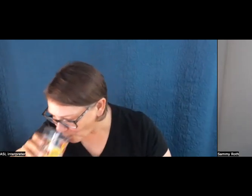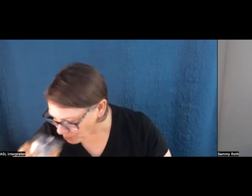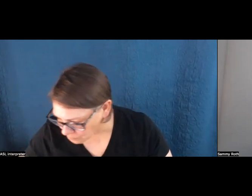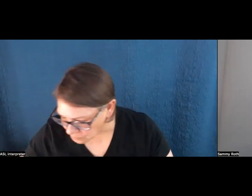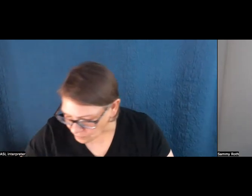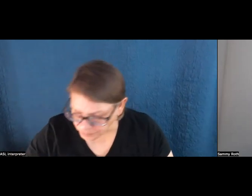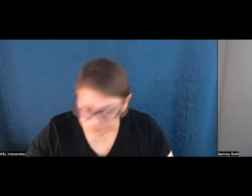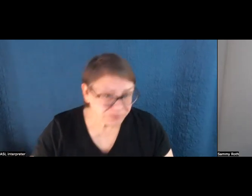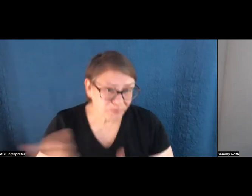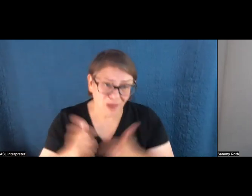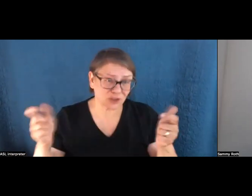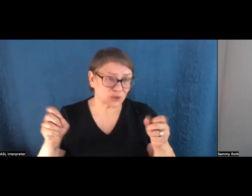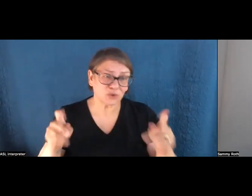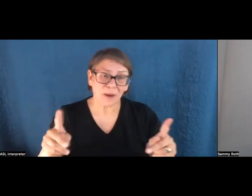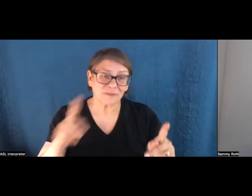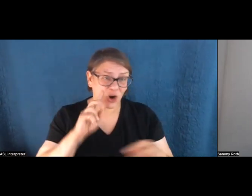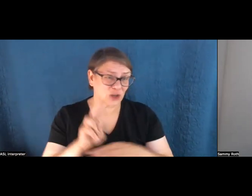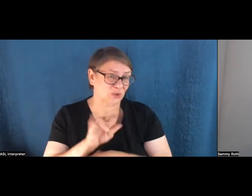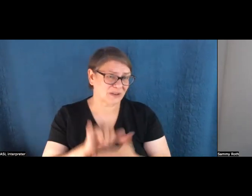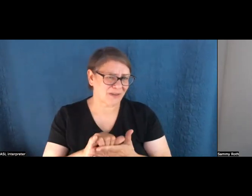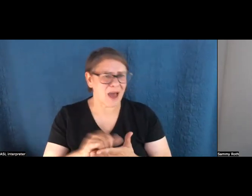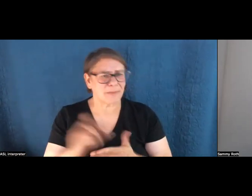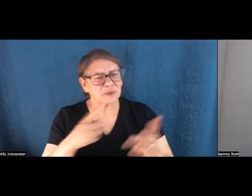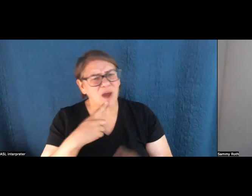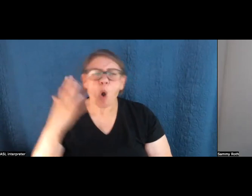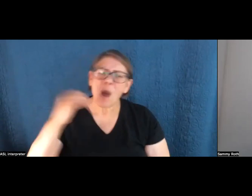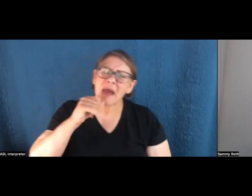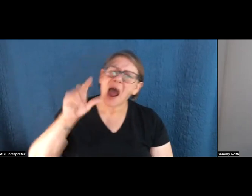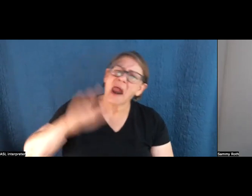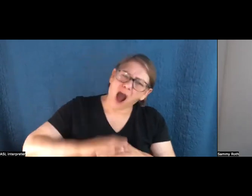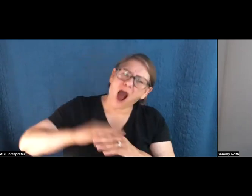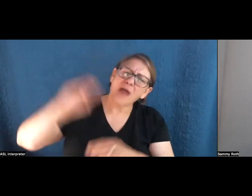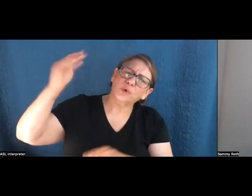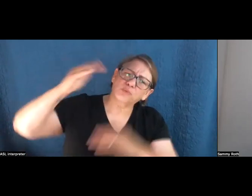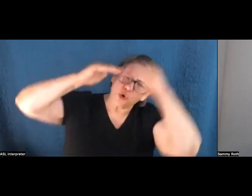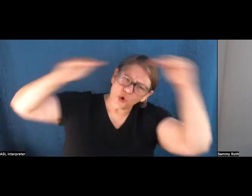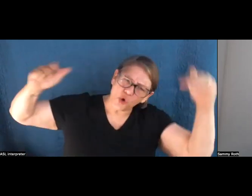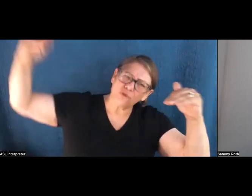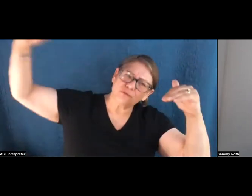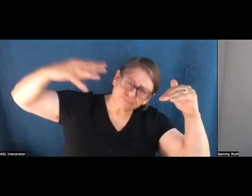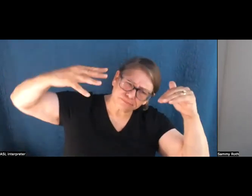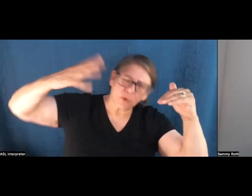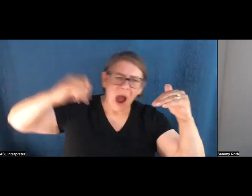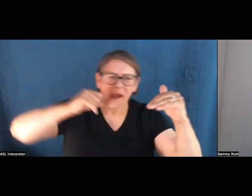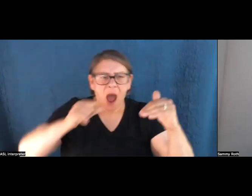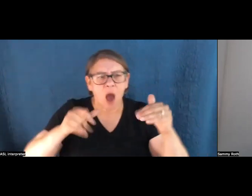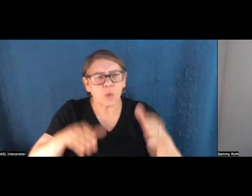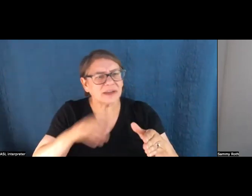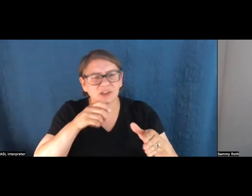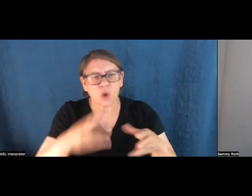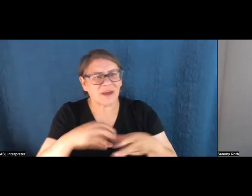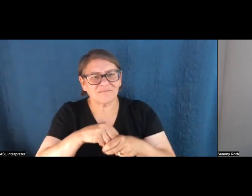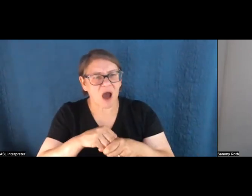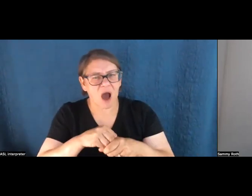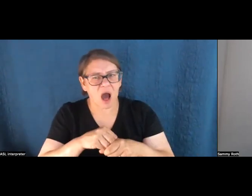hear from people about this all the time, why don't we just put it all on our rooftops? Why don't we put it all within cities? Why don't we do this in ways that don't involve paving over